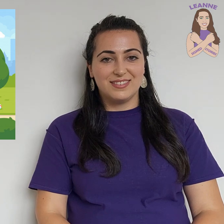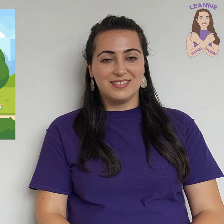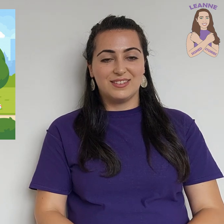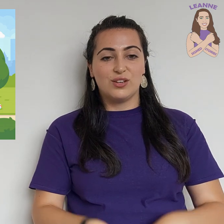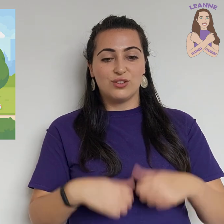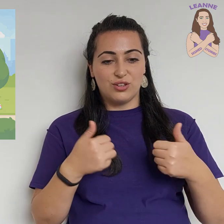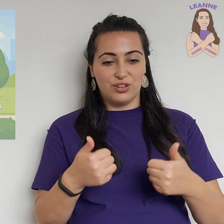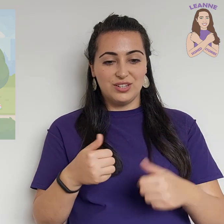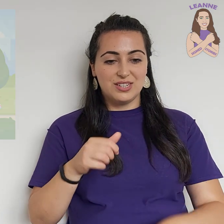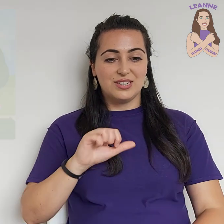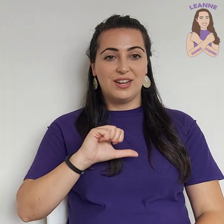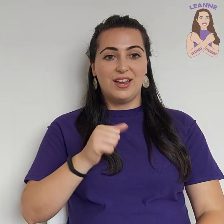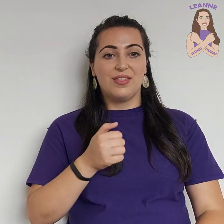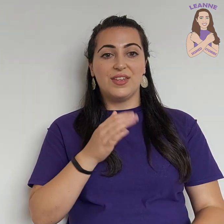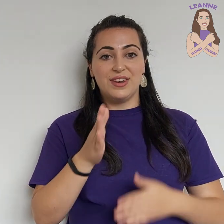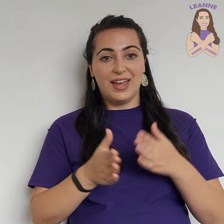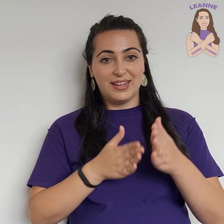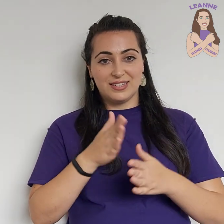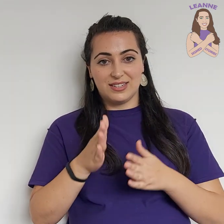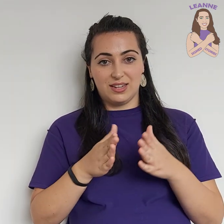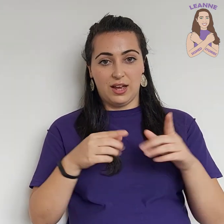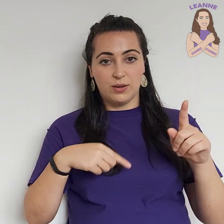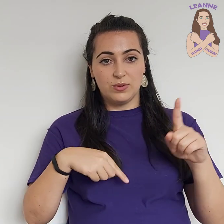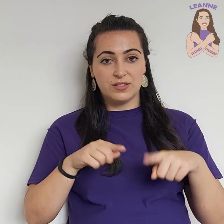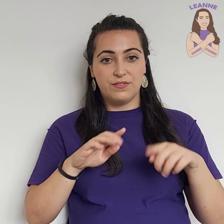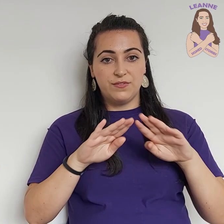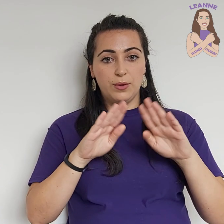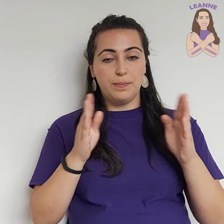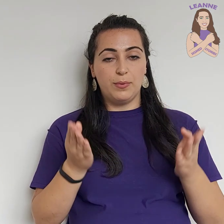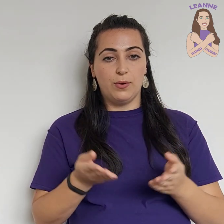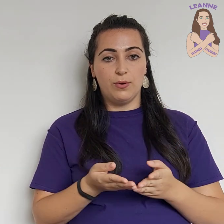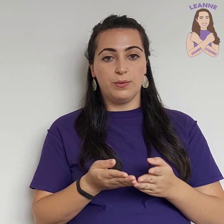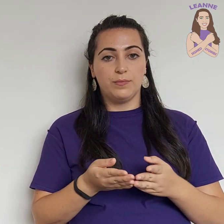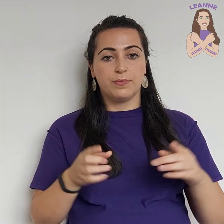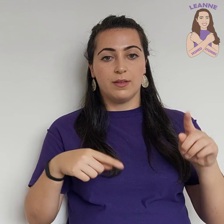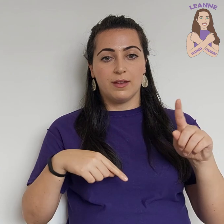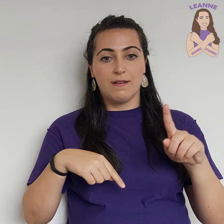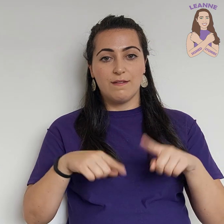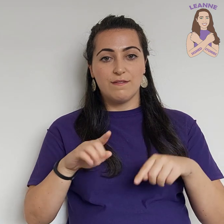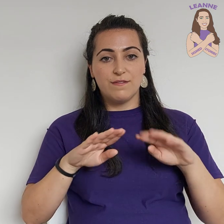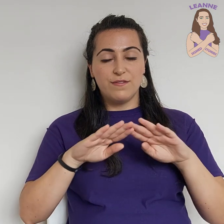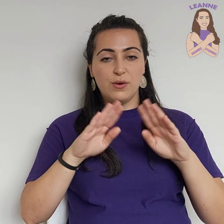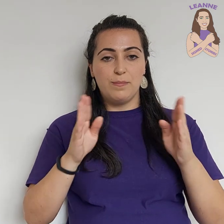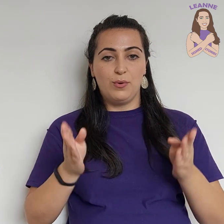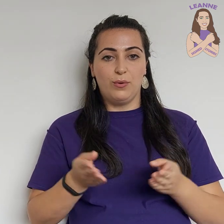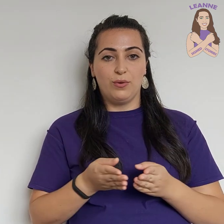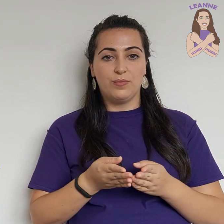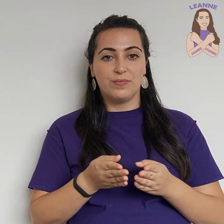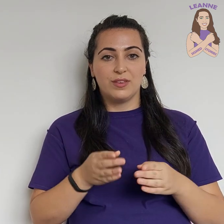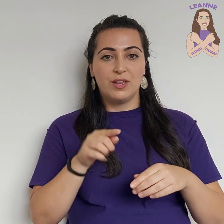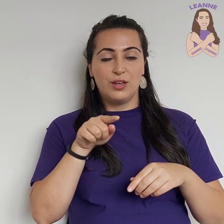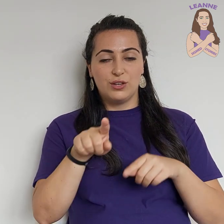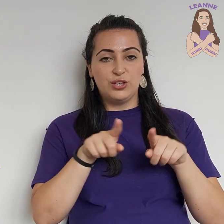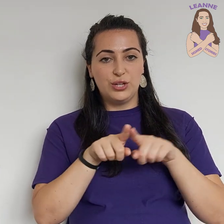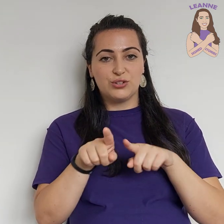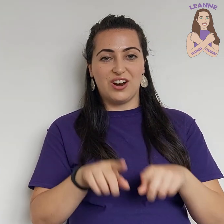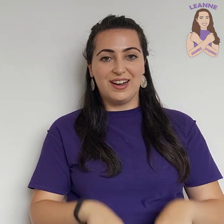Good. The next sign was football. Football. Football. You try.